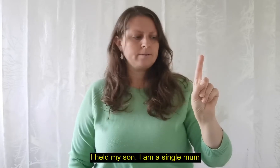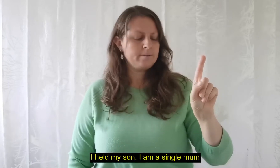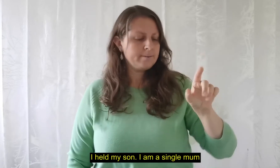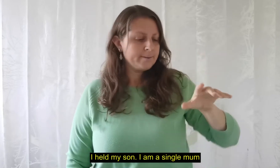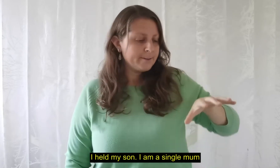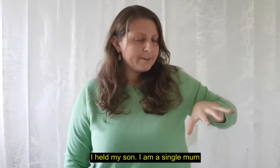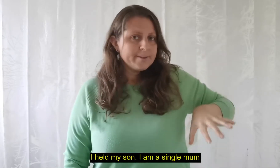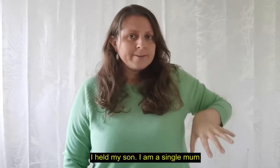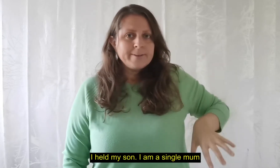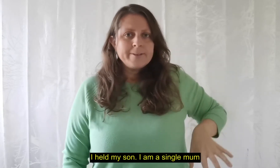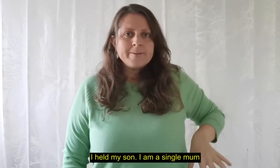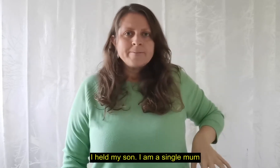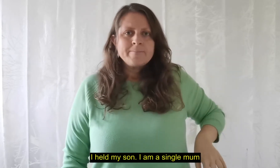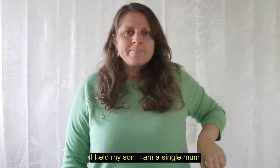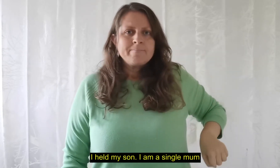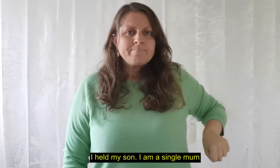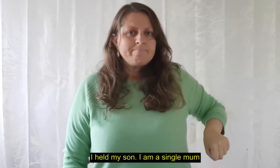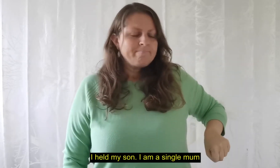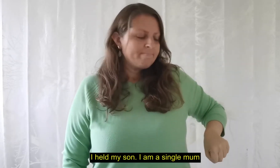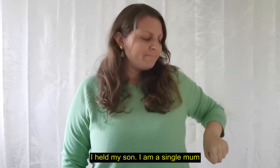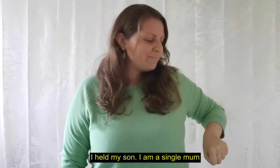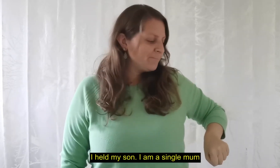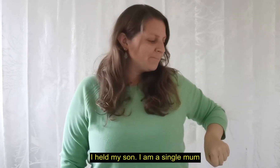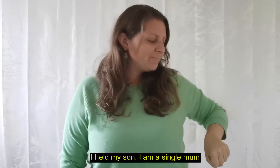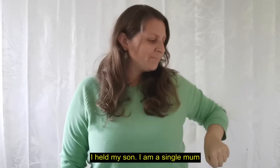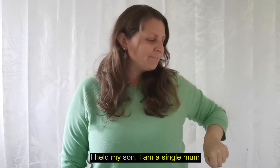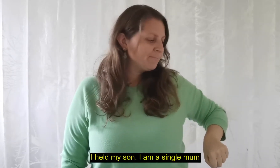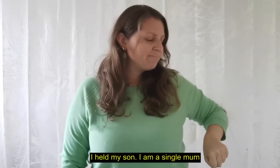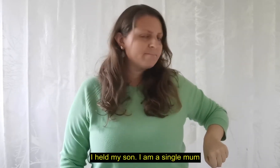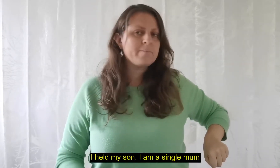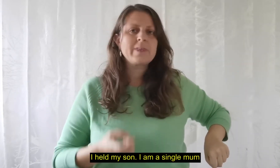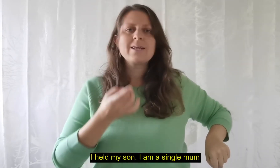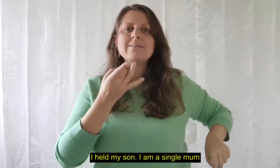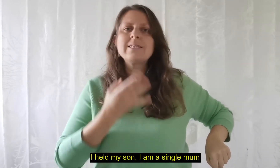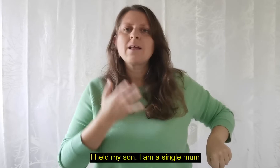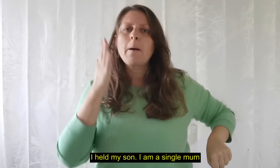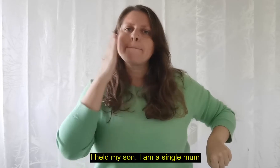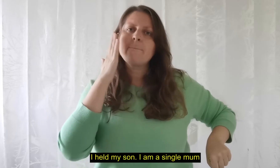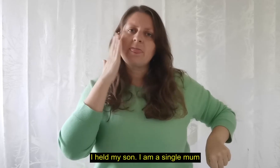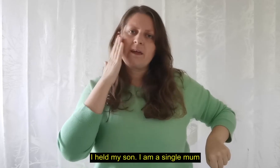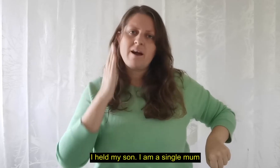I held my son, I am a single mum